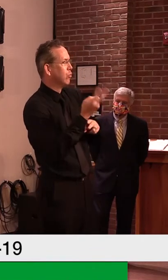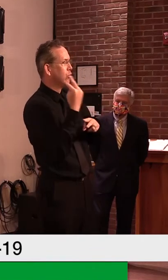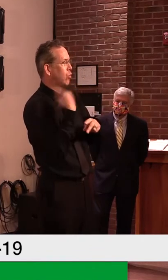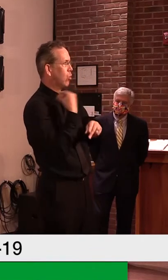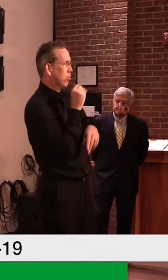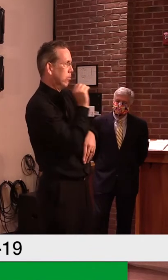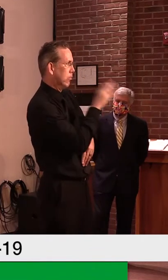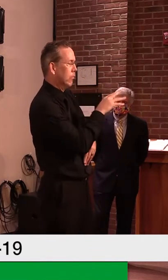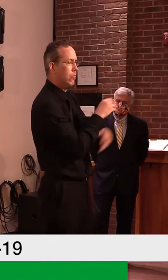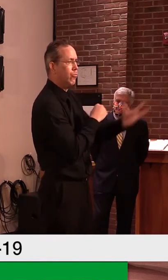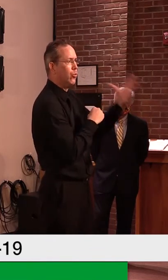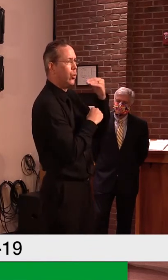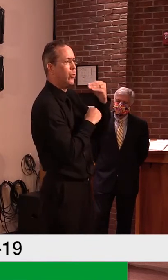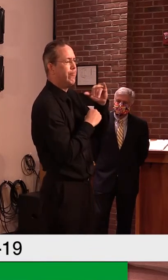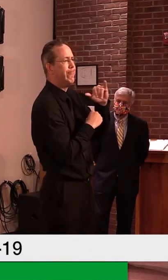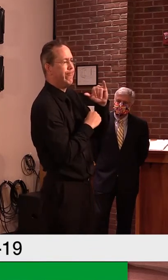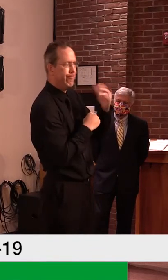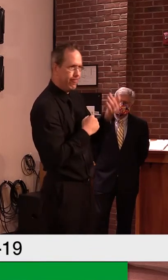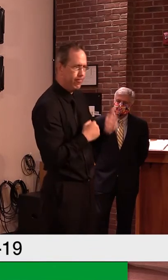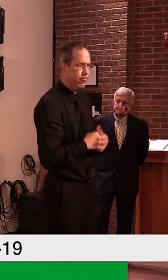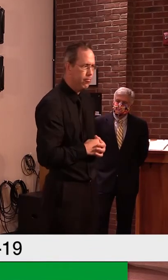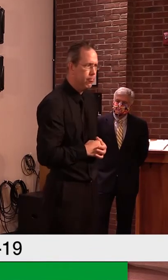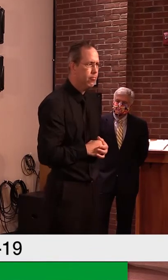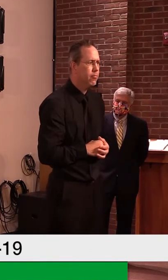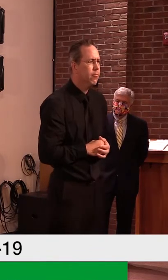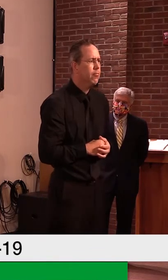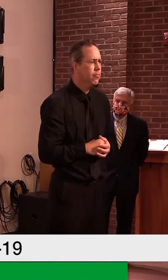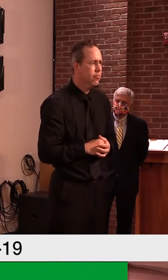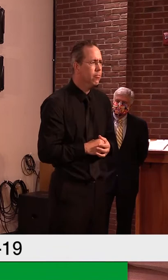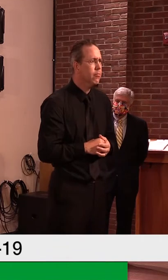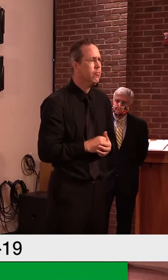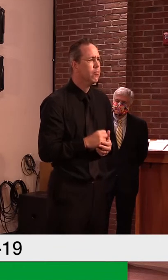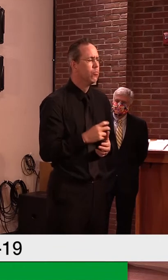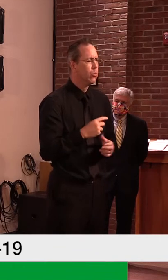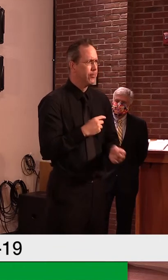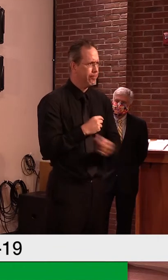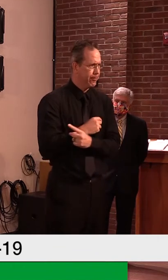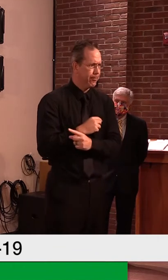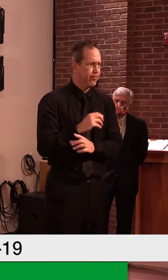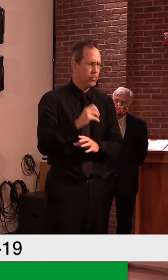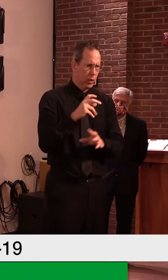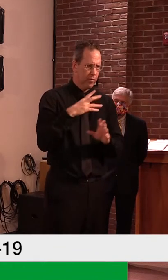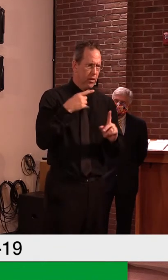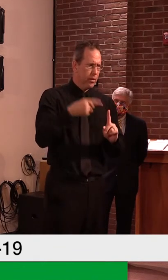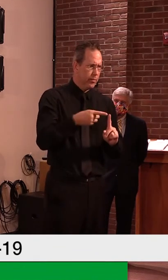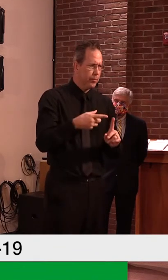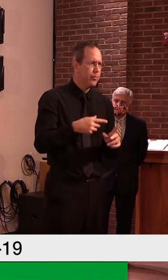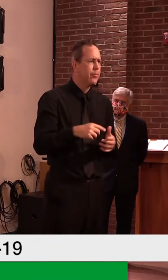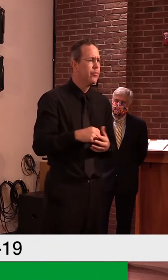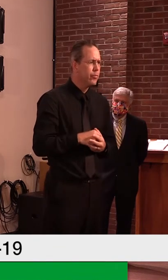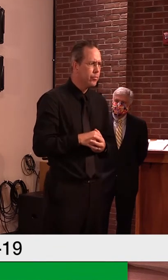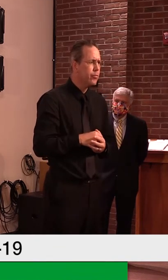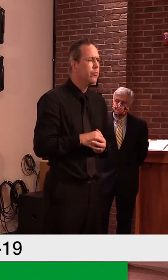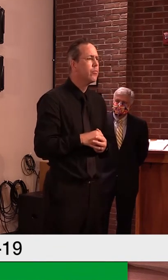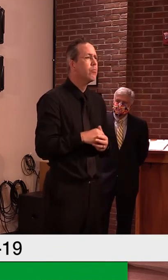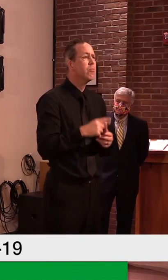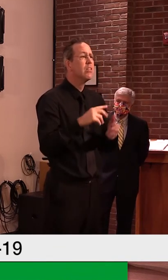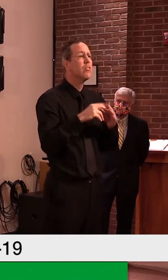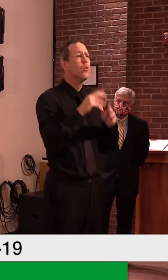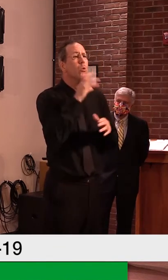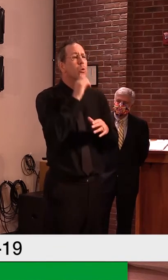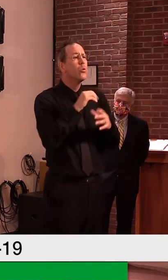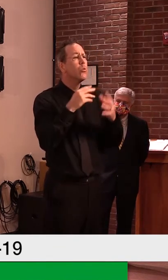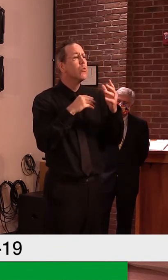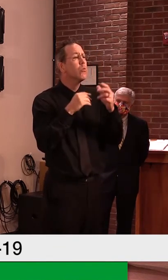Okay. Would, would a new facility like cancel out any of the existing facilities or would it be in addition to the